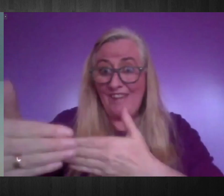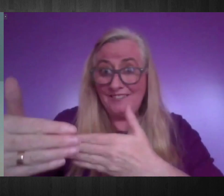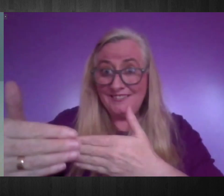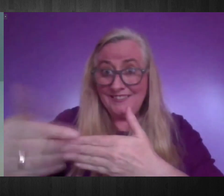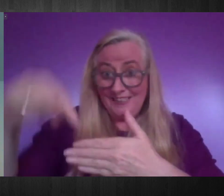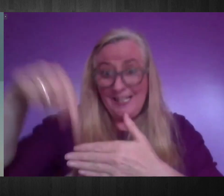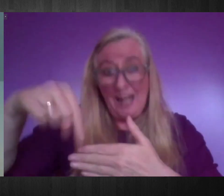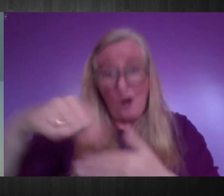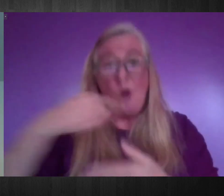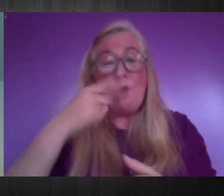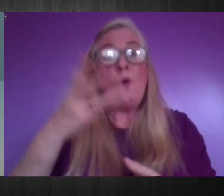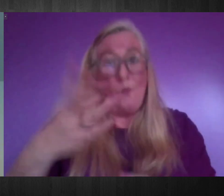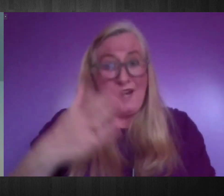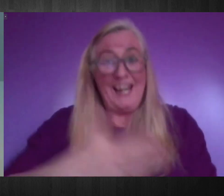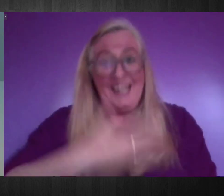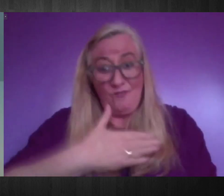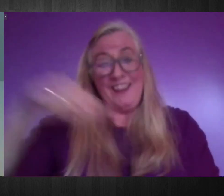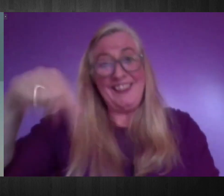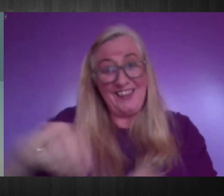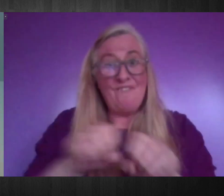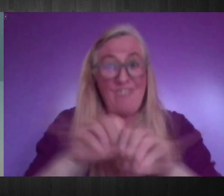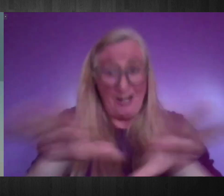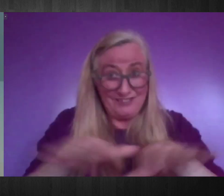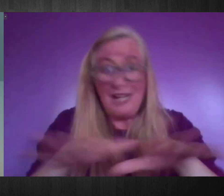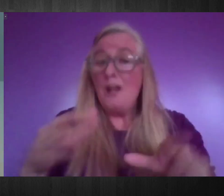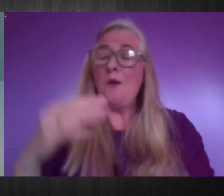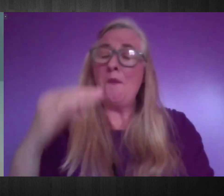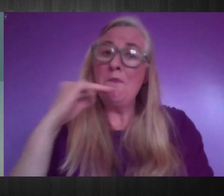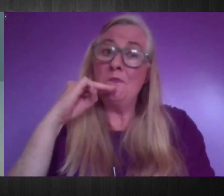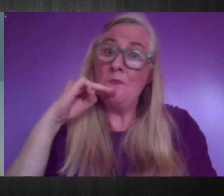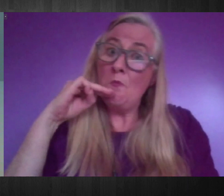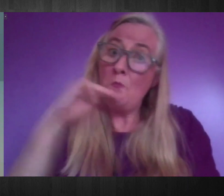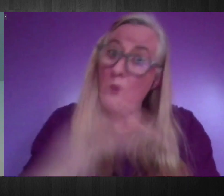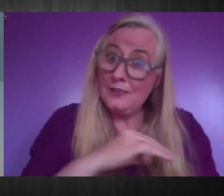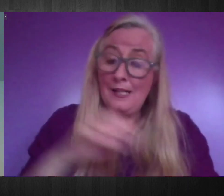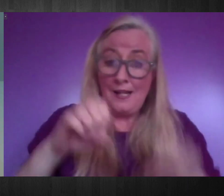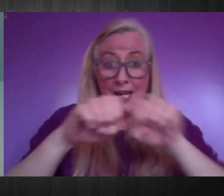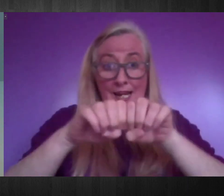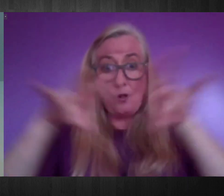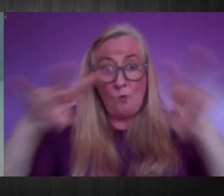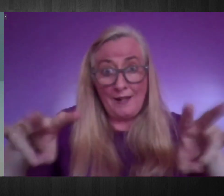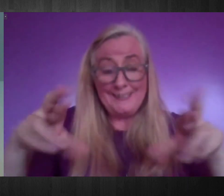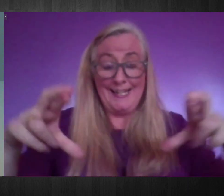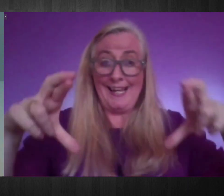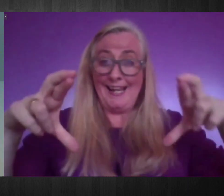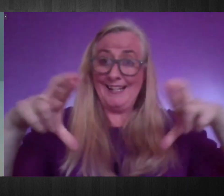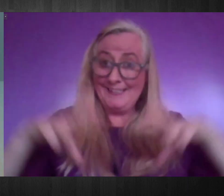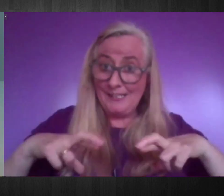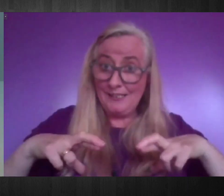we are going to be living with the threat of this virus for some time, it is critical that the principle of equality and the dignity afforded by human